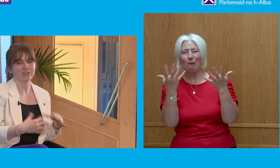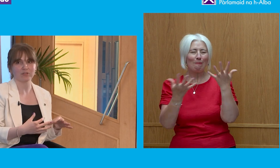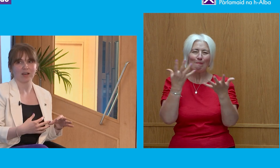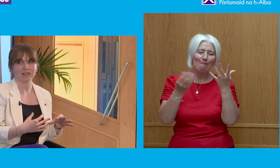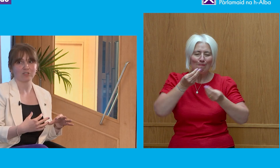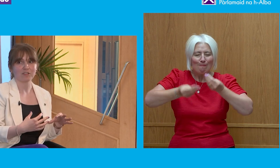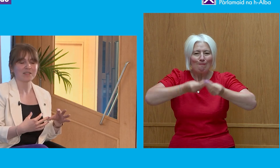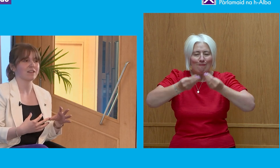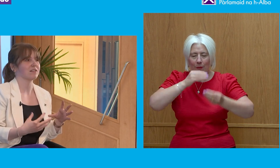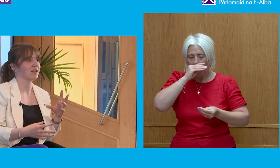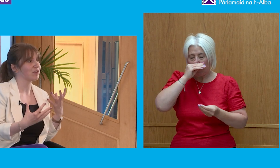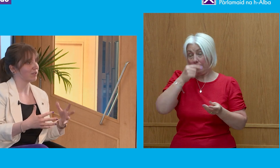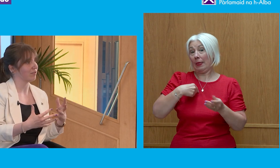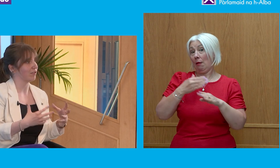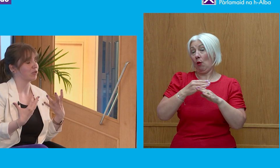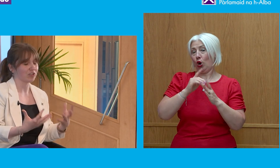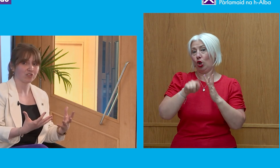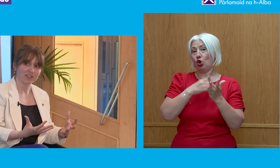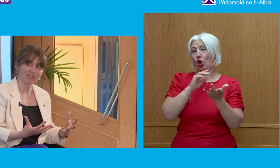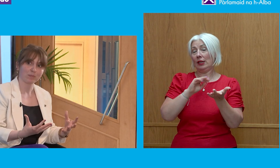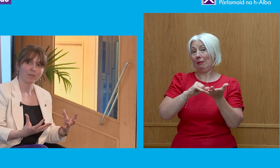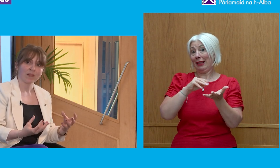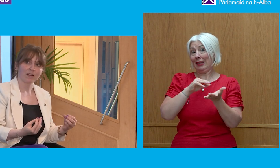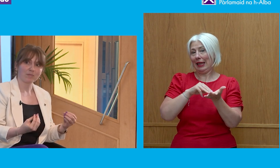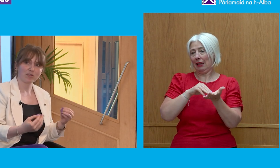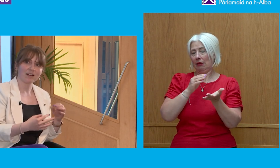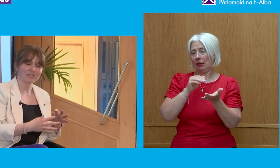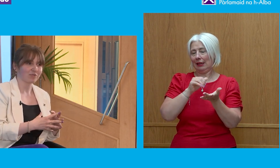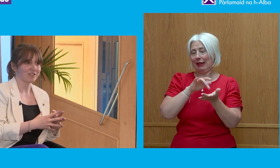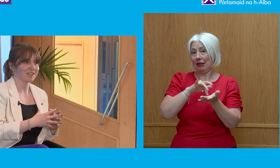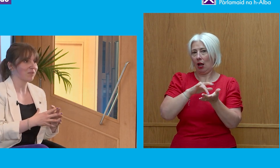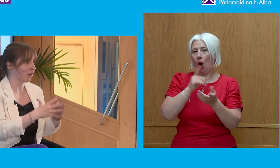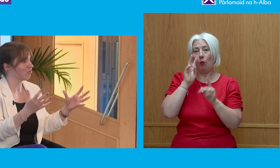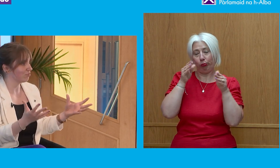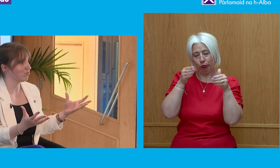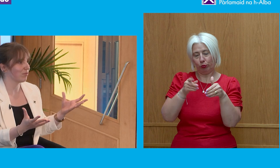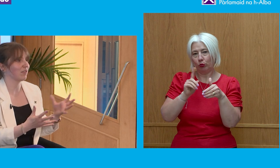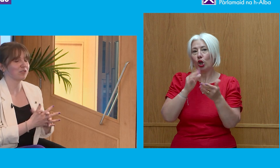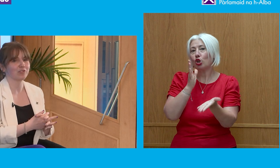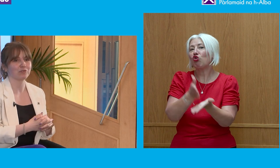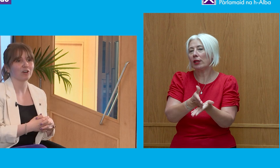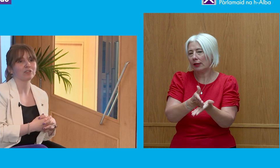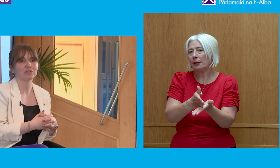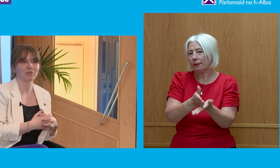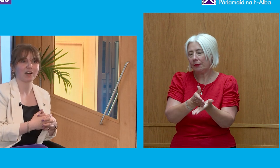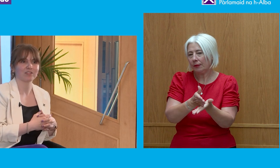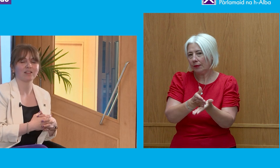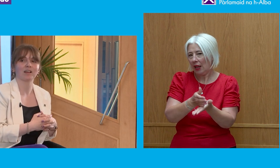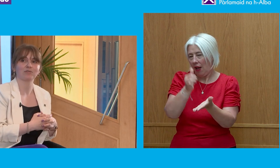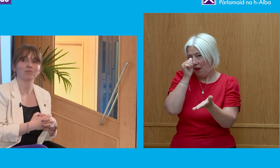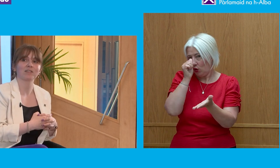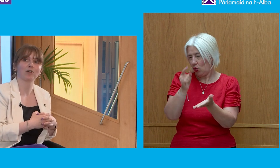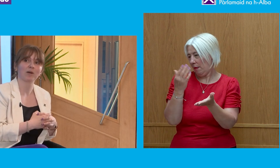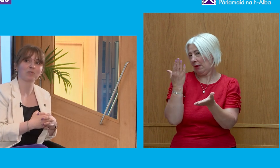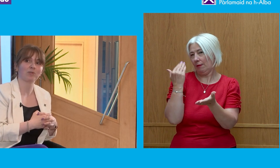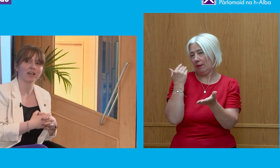What we do at the John Smith Center is that we specifically focus on trust. So that is obviously something that probably those of you who follow news will have seen